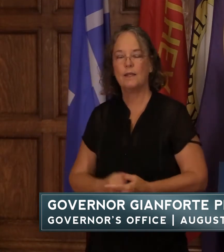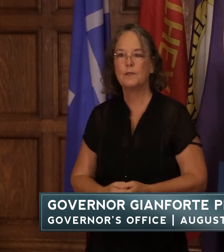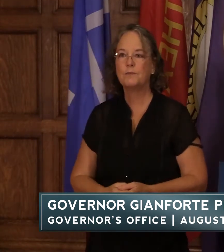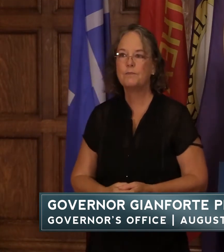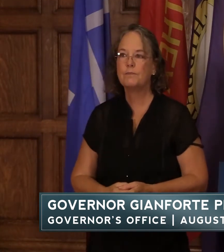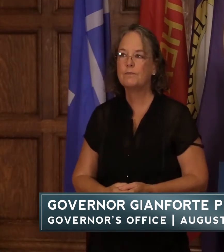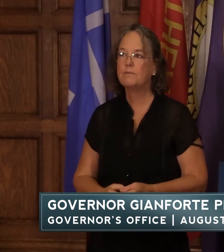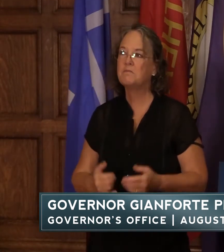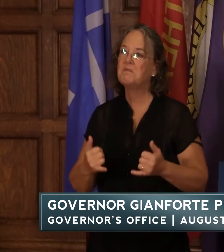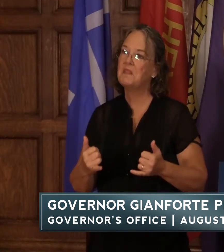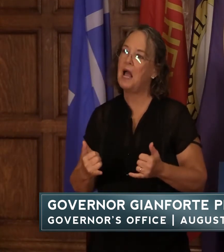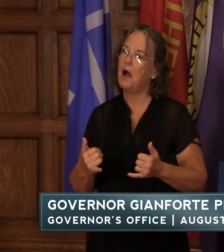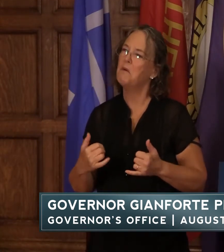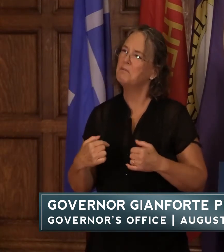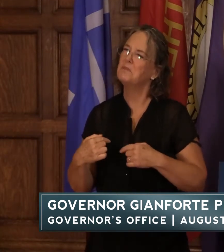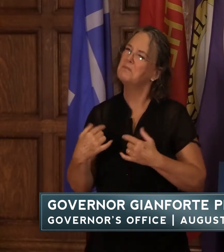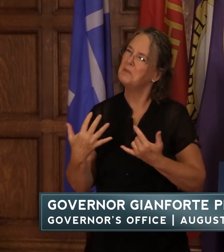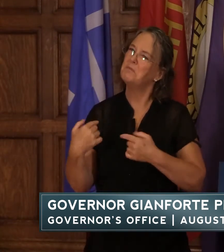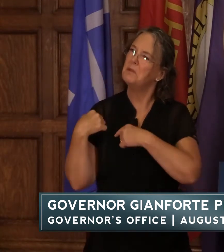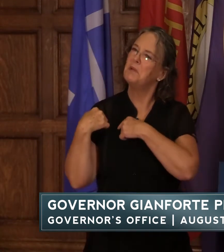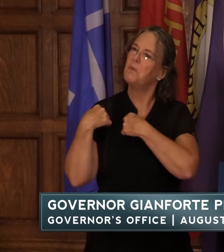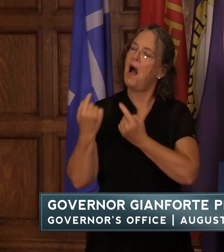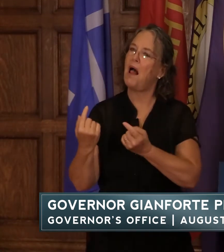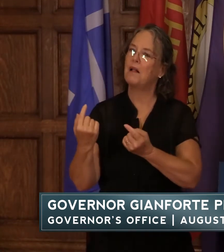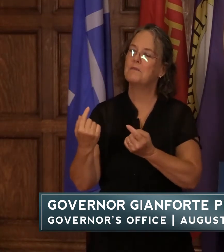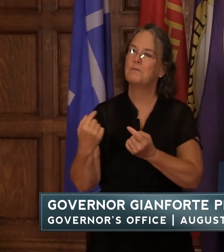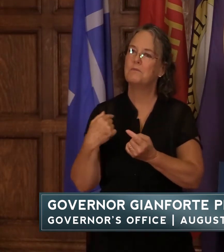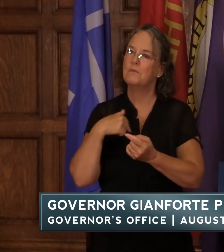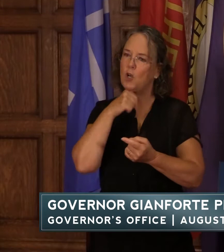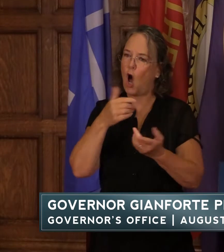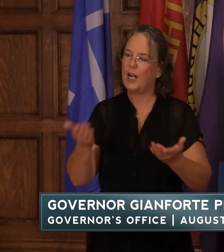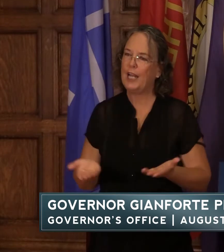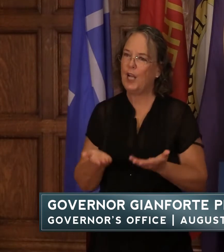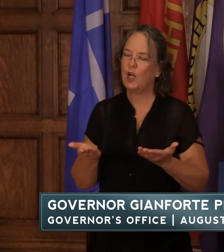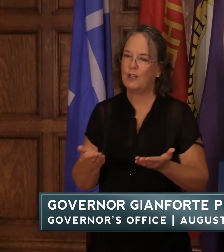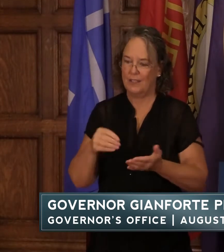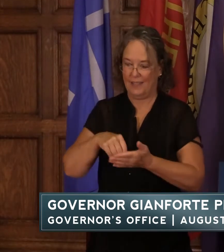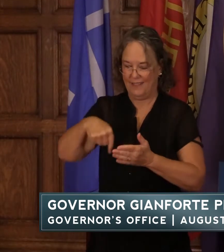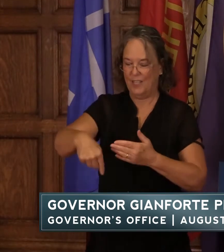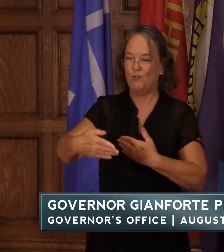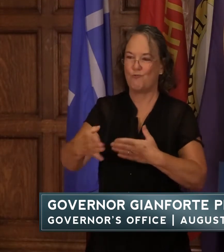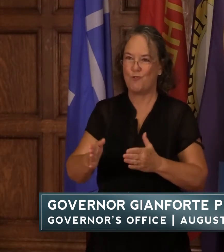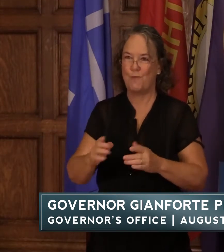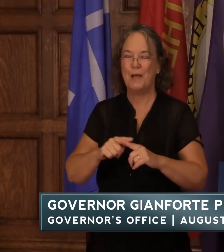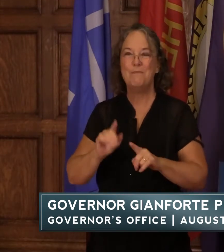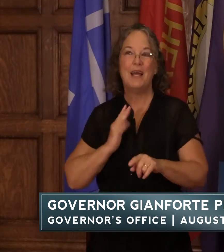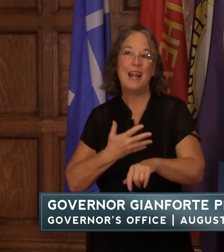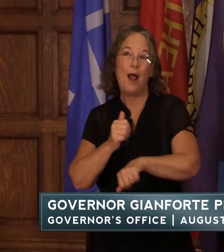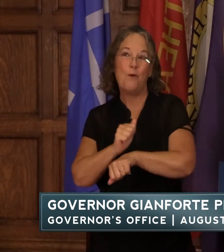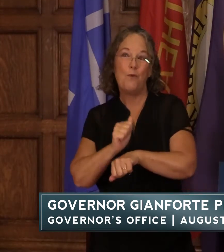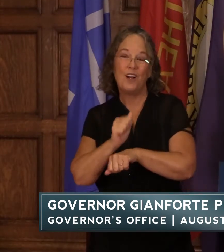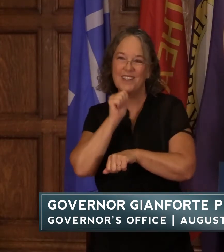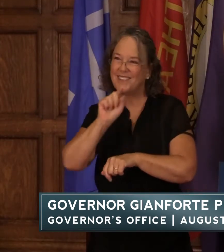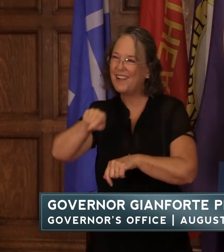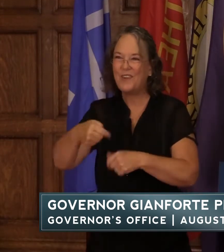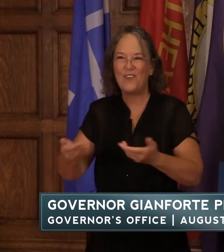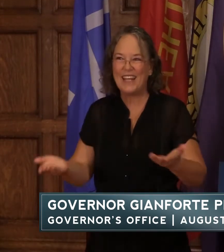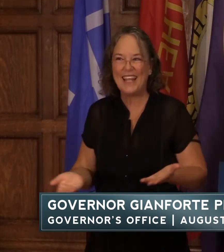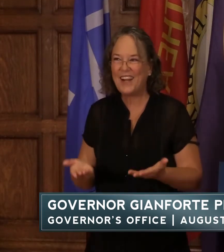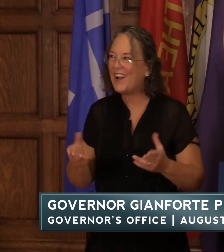now it's been some time since we've been together in this room but our work extends well beyond these four walls